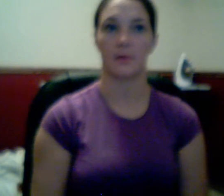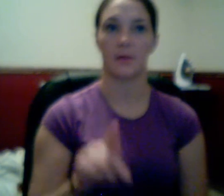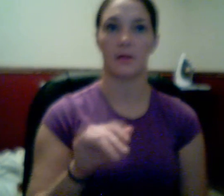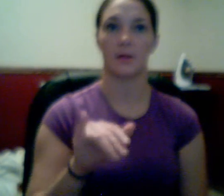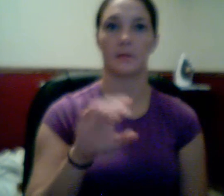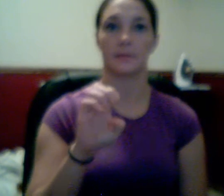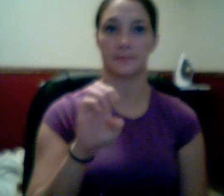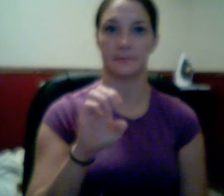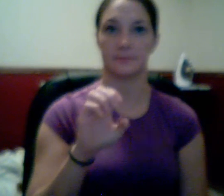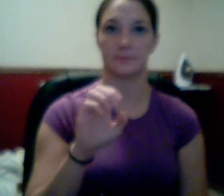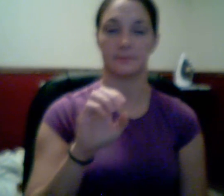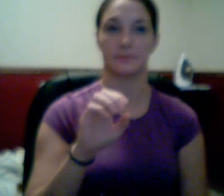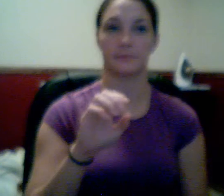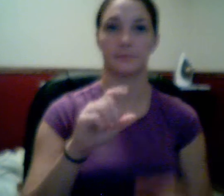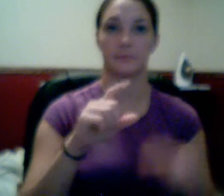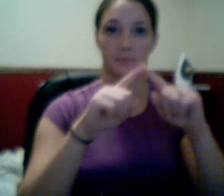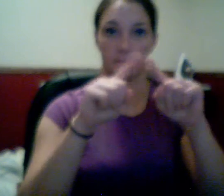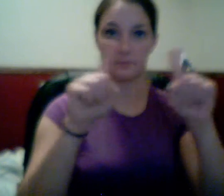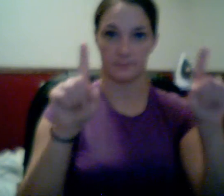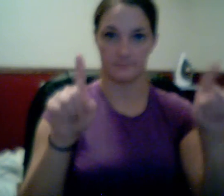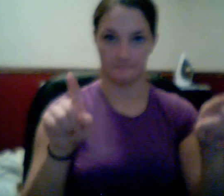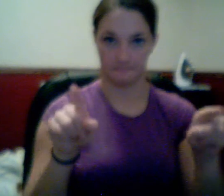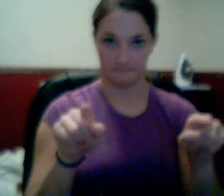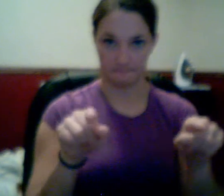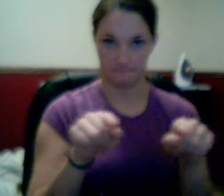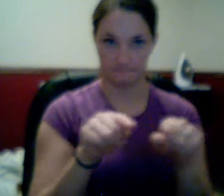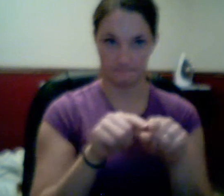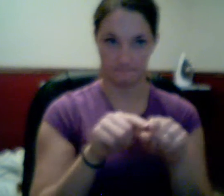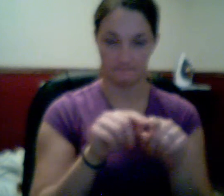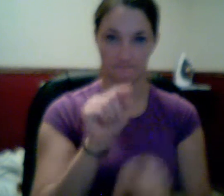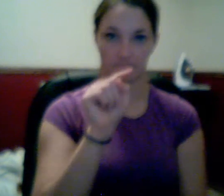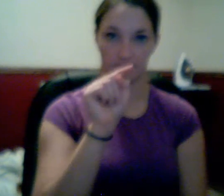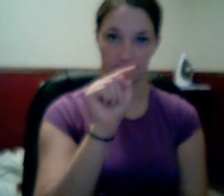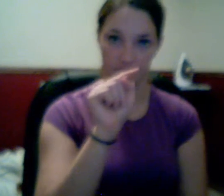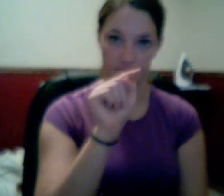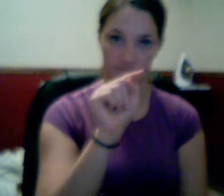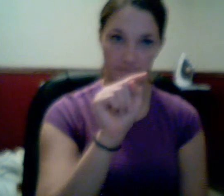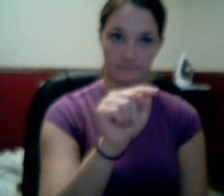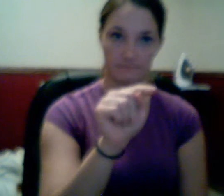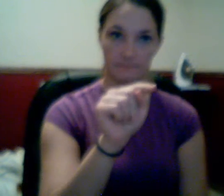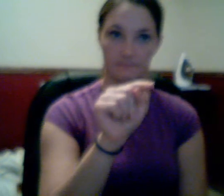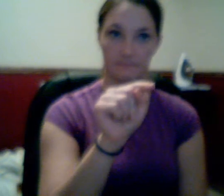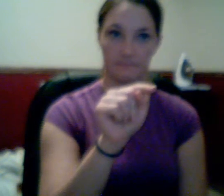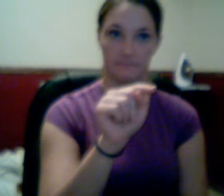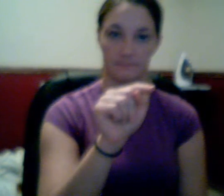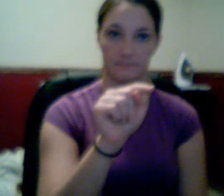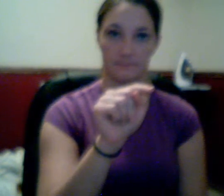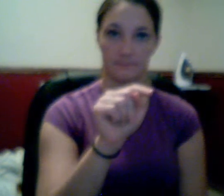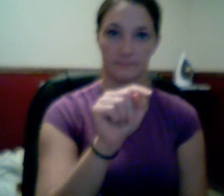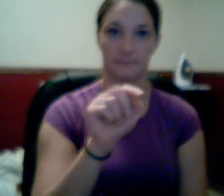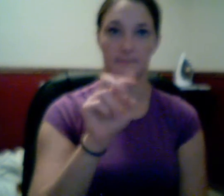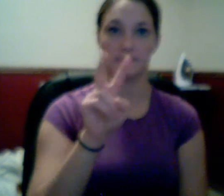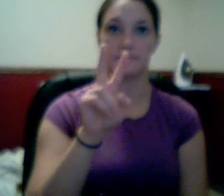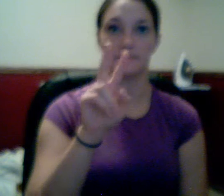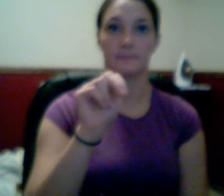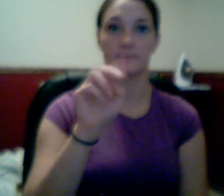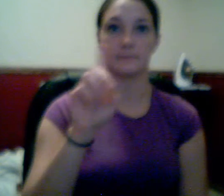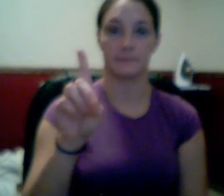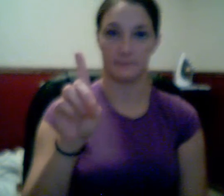color, blue in this case, you have to press this key up here. It's called a second function key. I'm just going to use the word second.